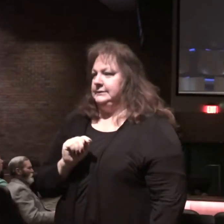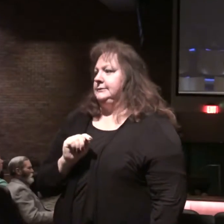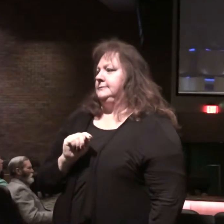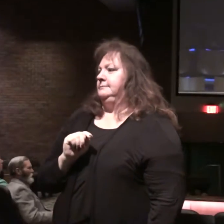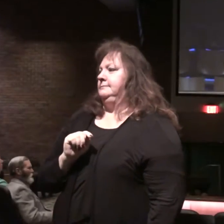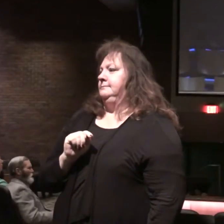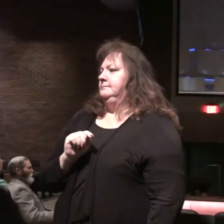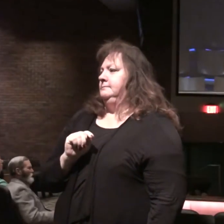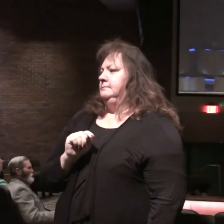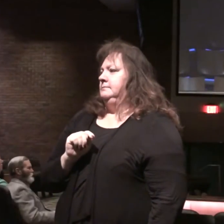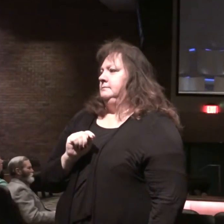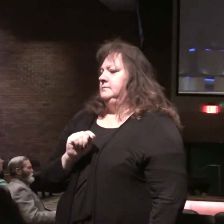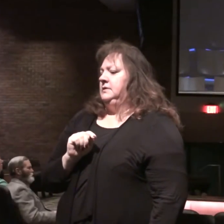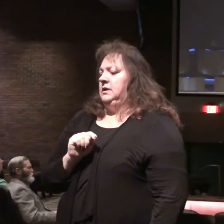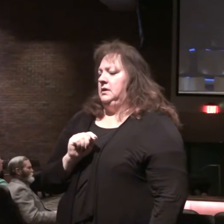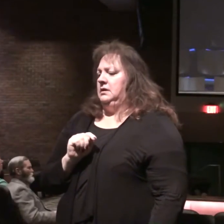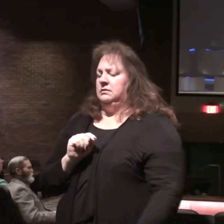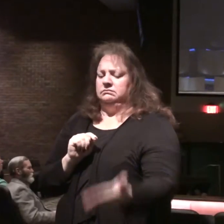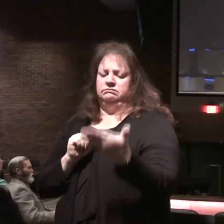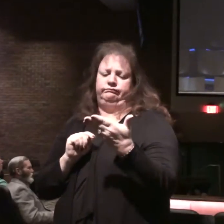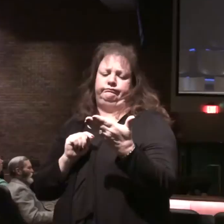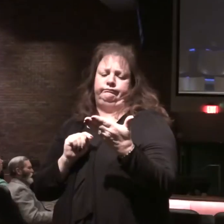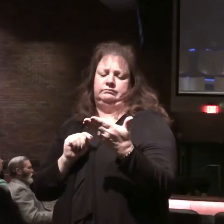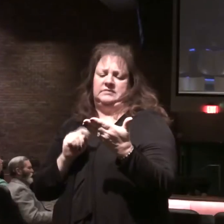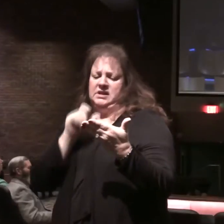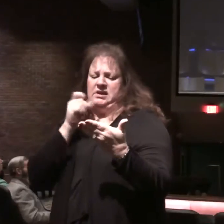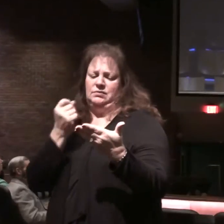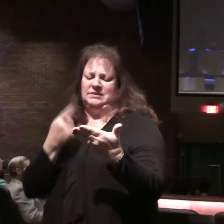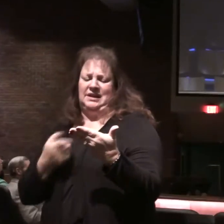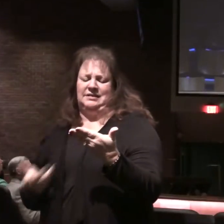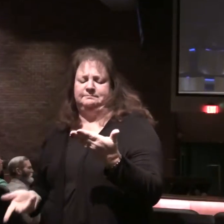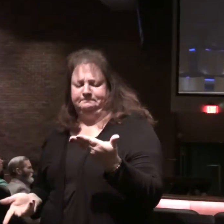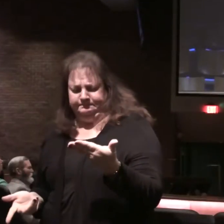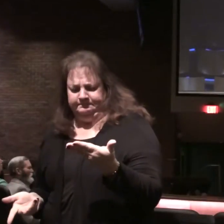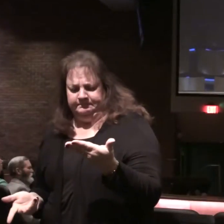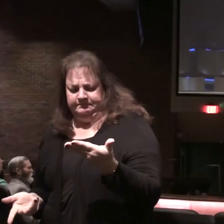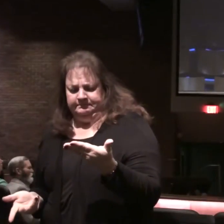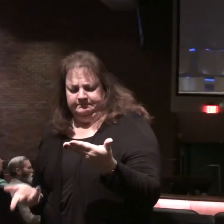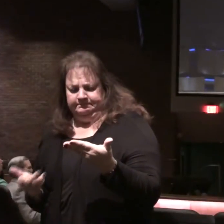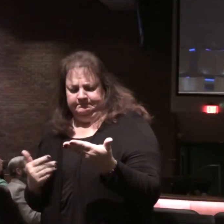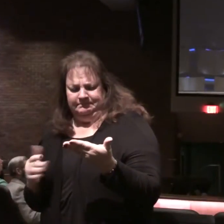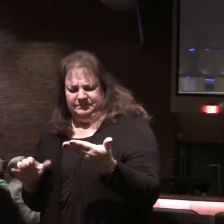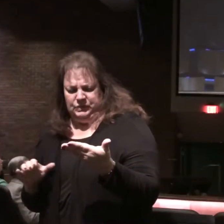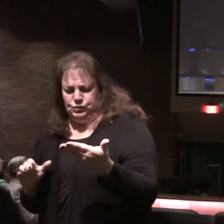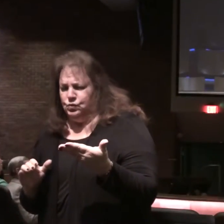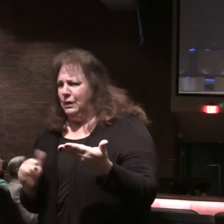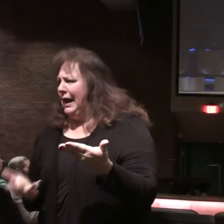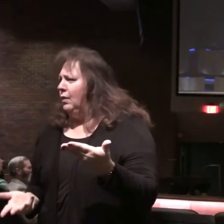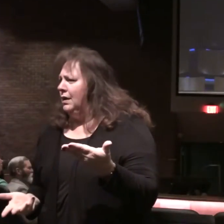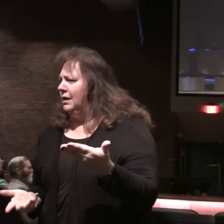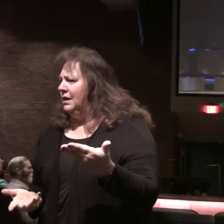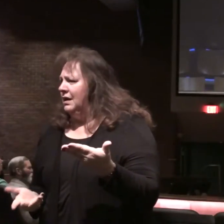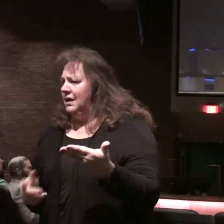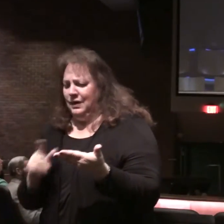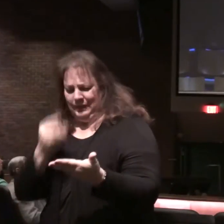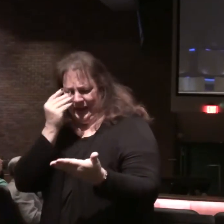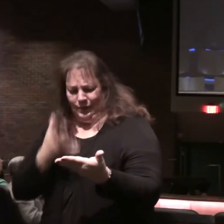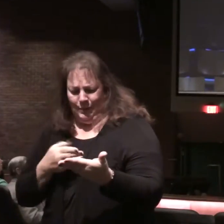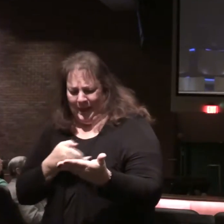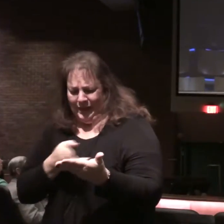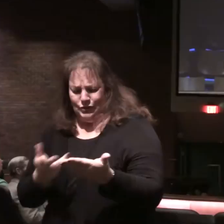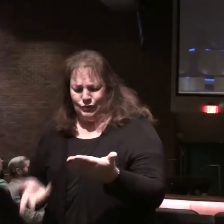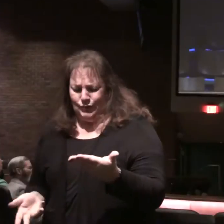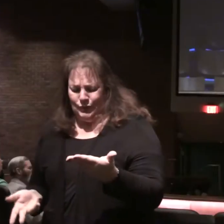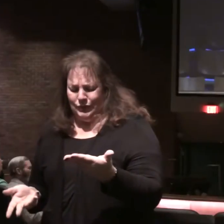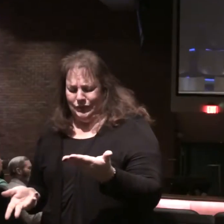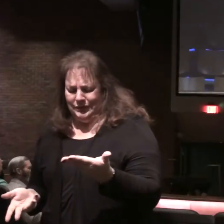We couldn't pay attention to something we didn't understand. And you couldn't obey the truths